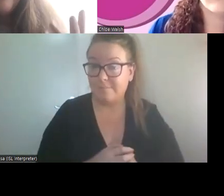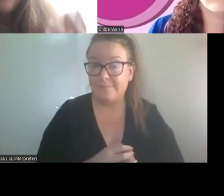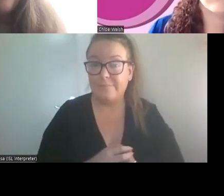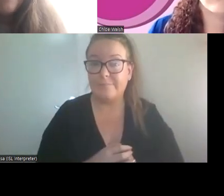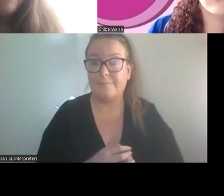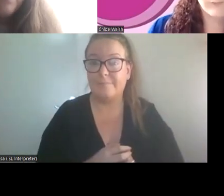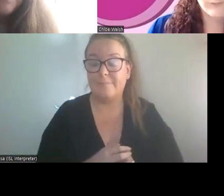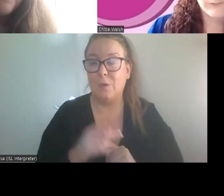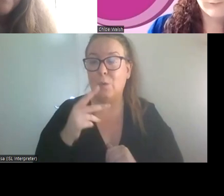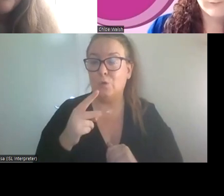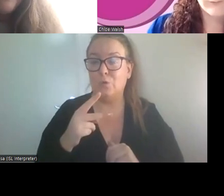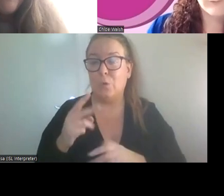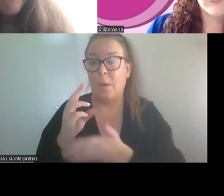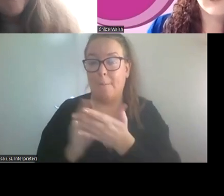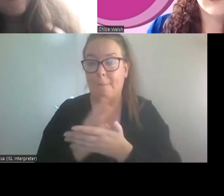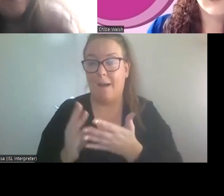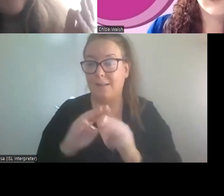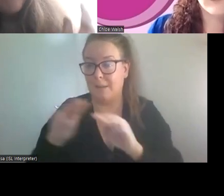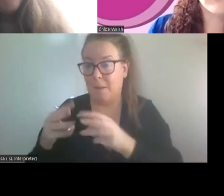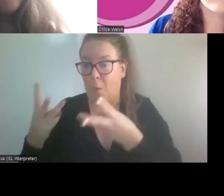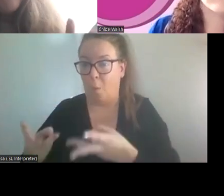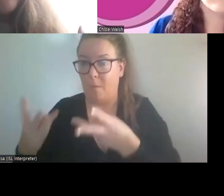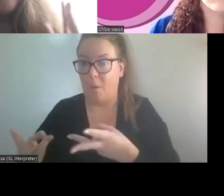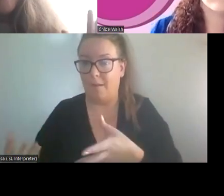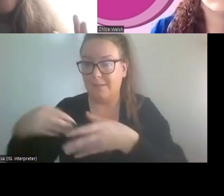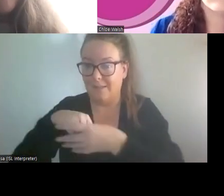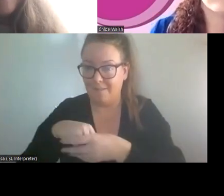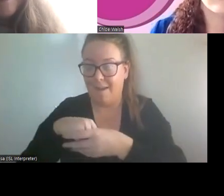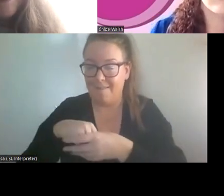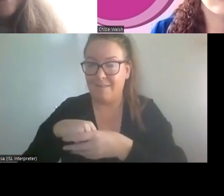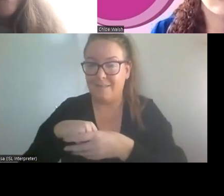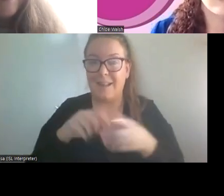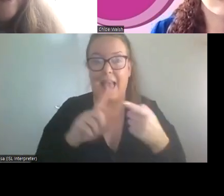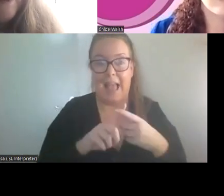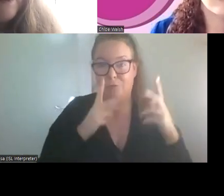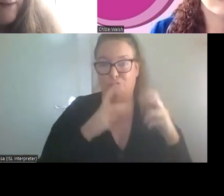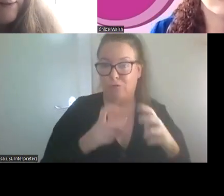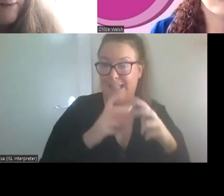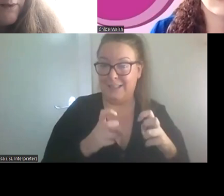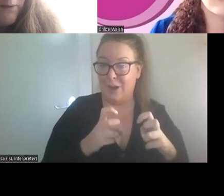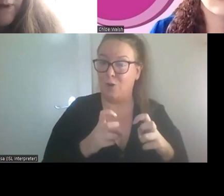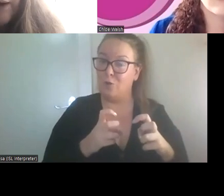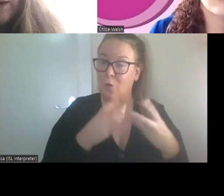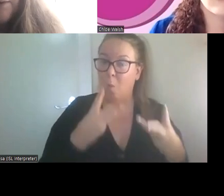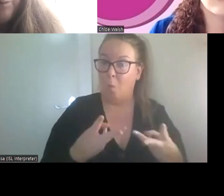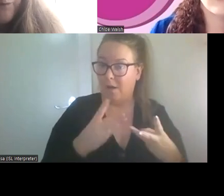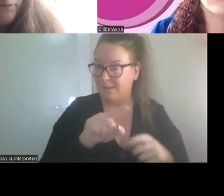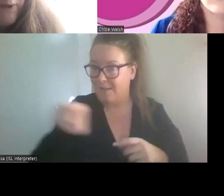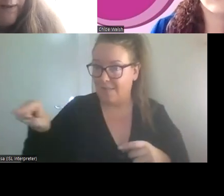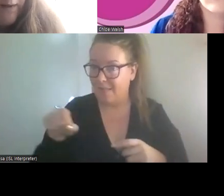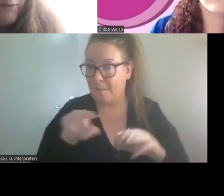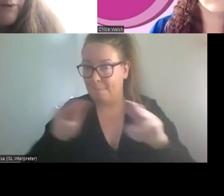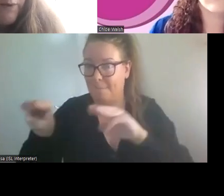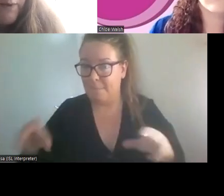sort of parts. There's people who want to be involved in research and there's researchers who want people to be involved and it's, it's about connecting the two. Um,